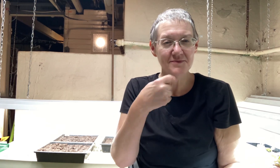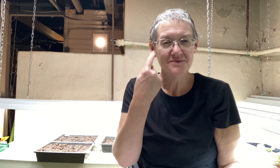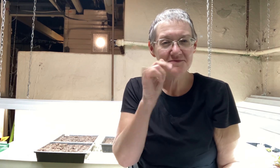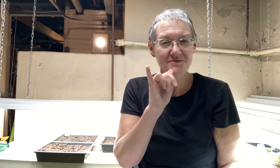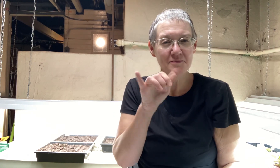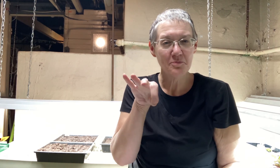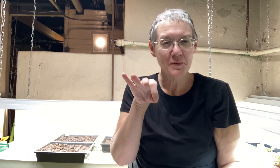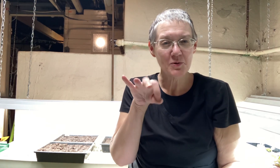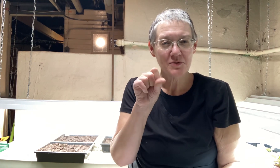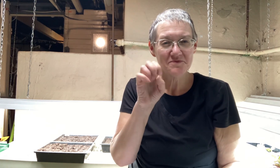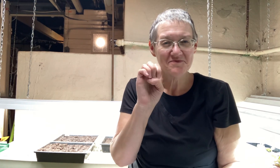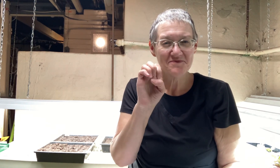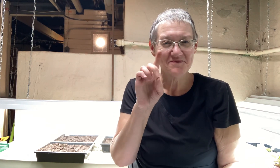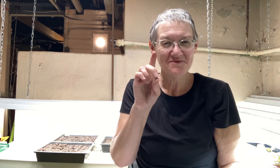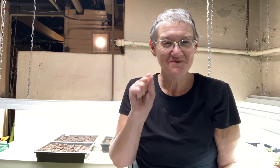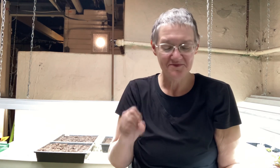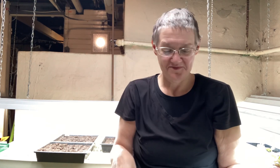it kind of look like pepper seeds